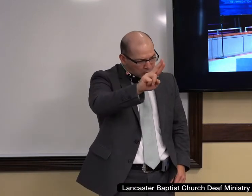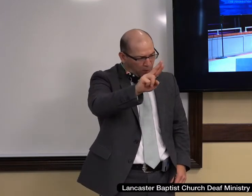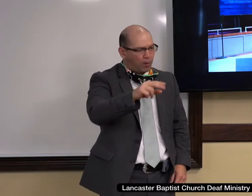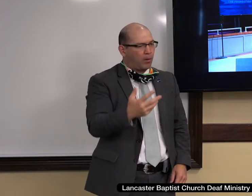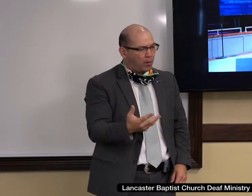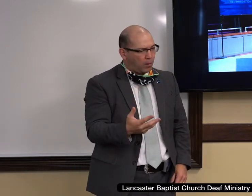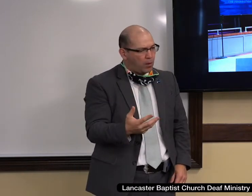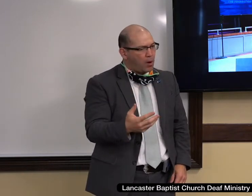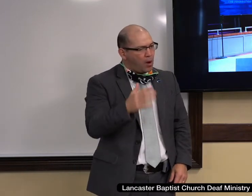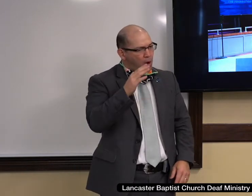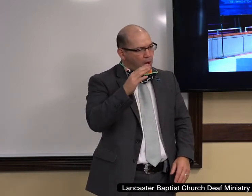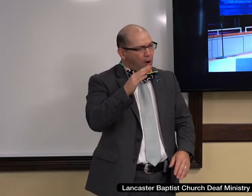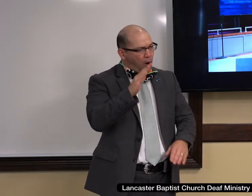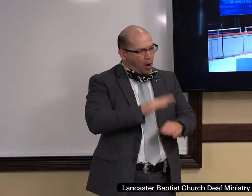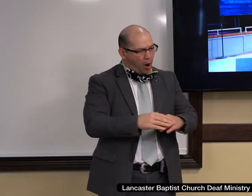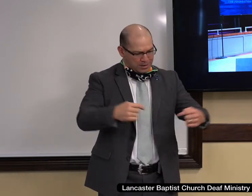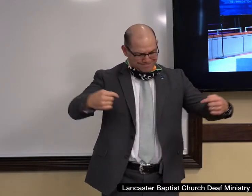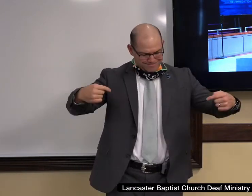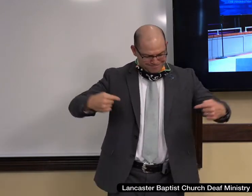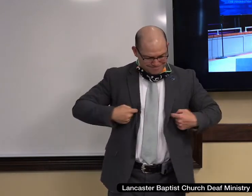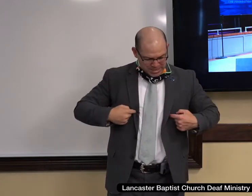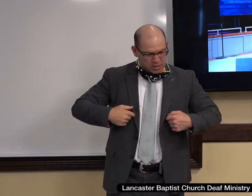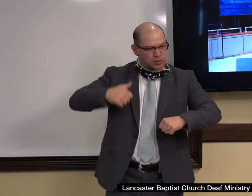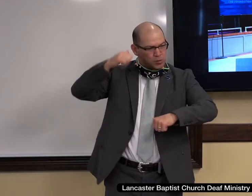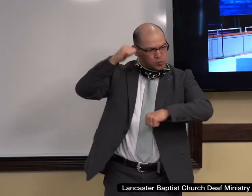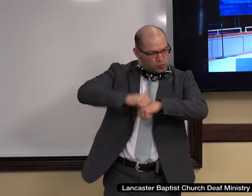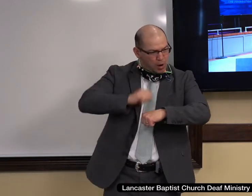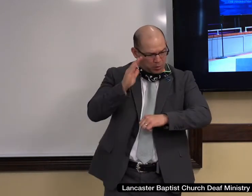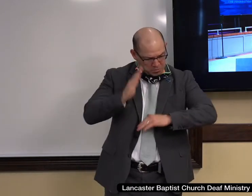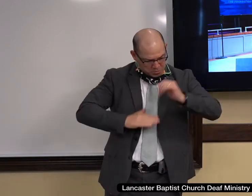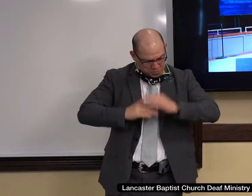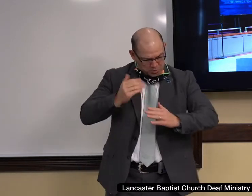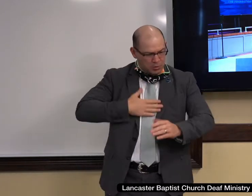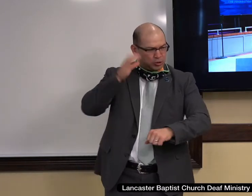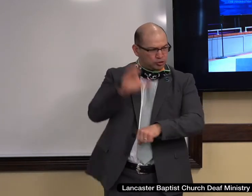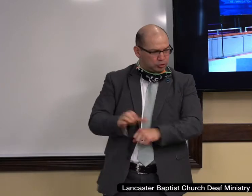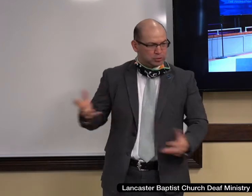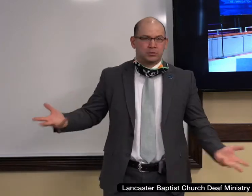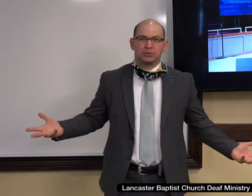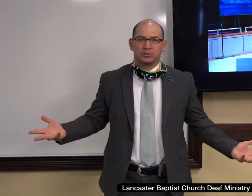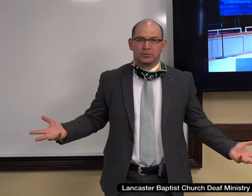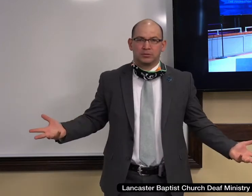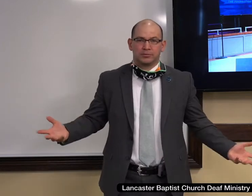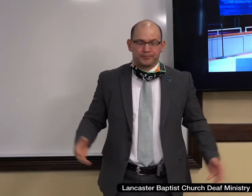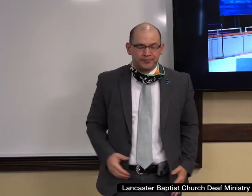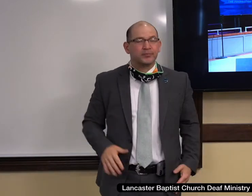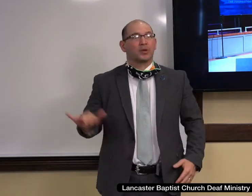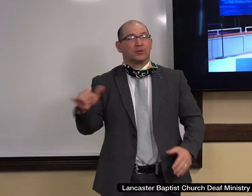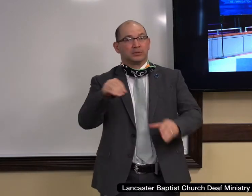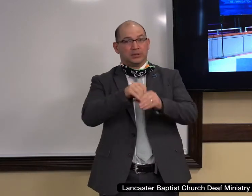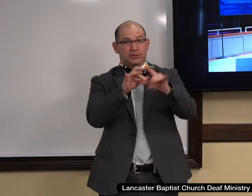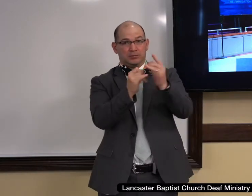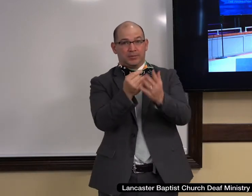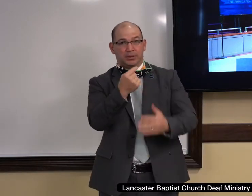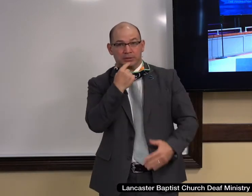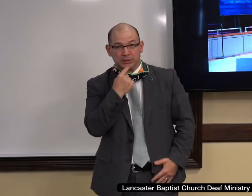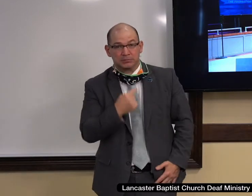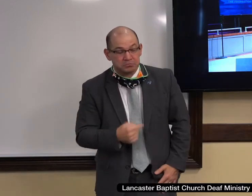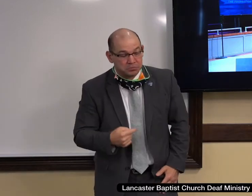is the Lord Jesus Christ himself. This is prophesied in the scripture. Psalm 118, 21, I will praise thee for thou has heard